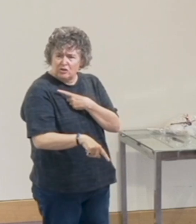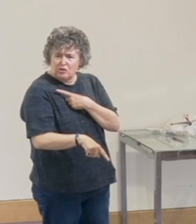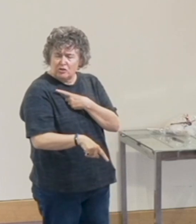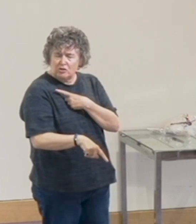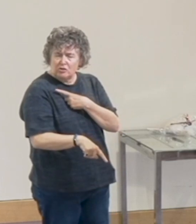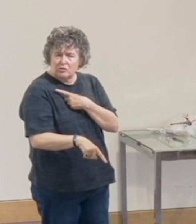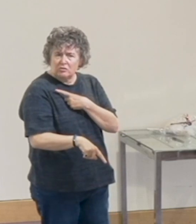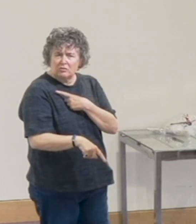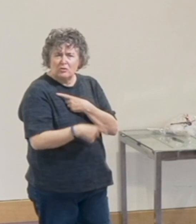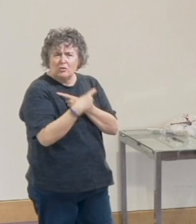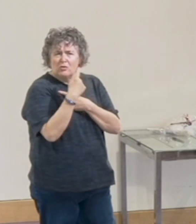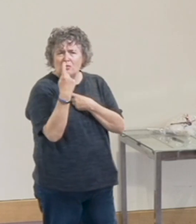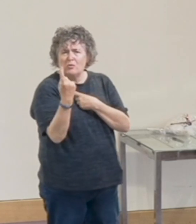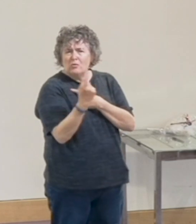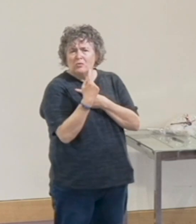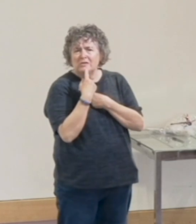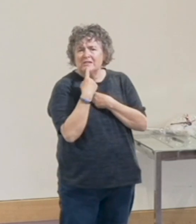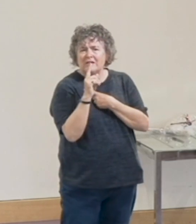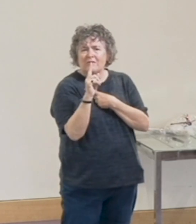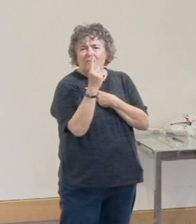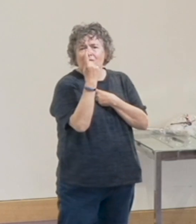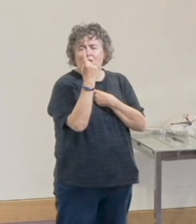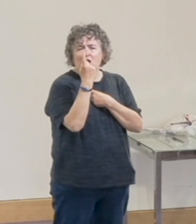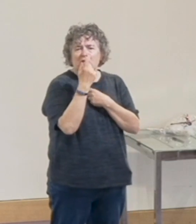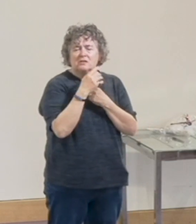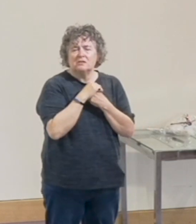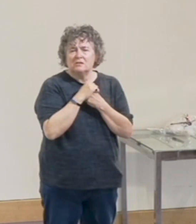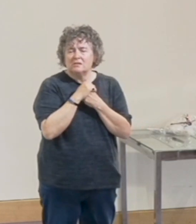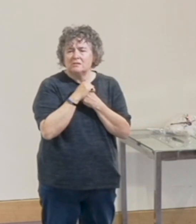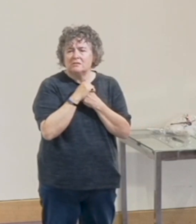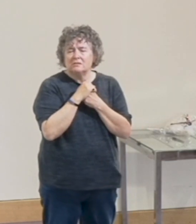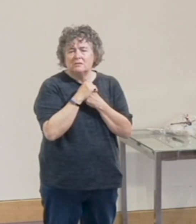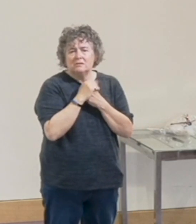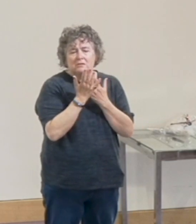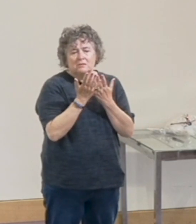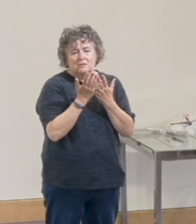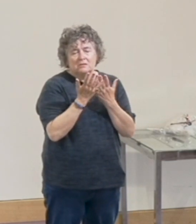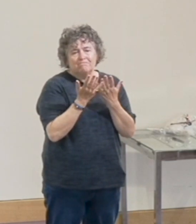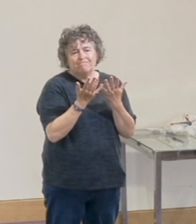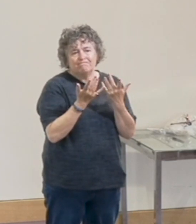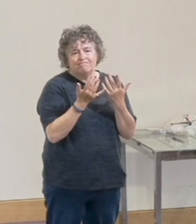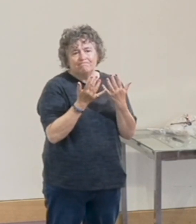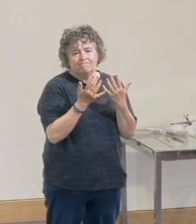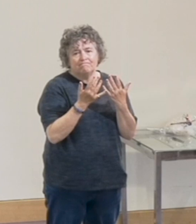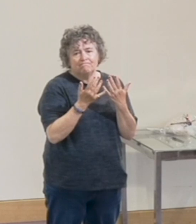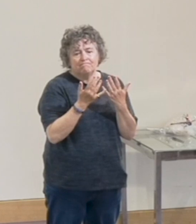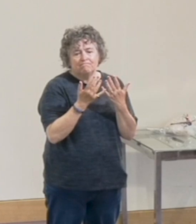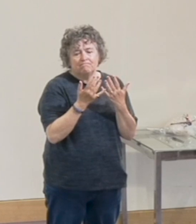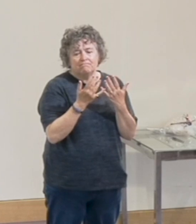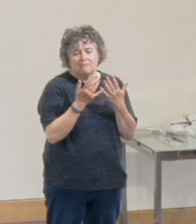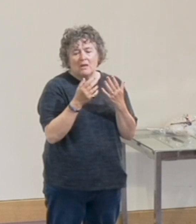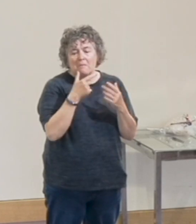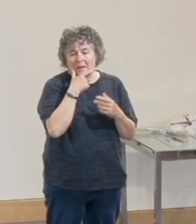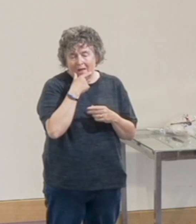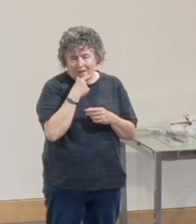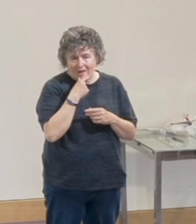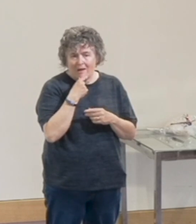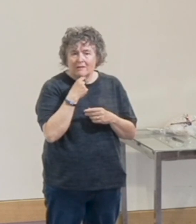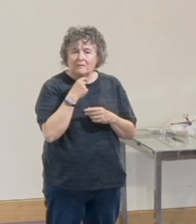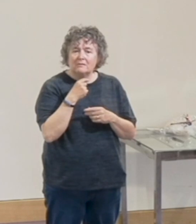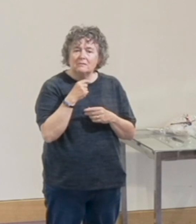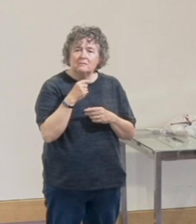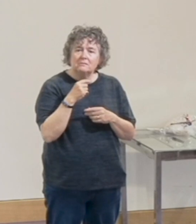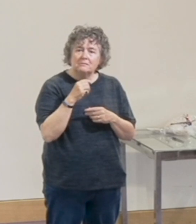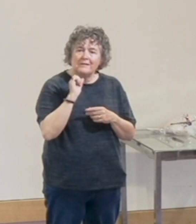being created by, a guy called Joseph P. Kennedy, who just happened to be the father of John F.